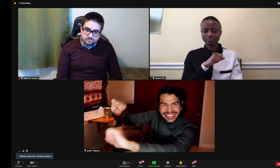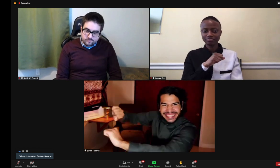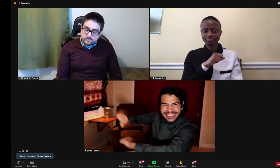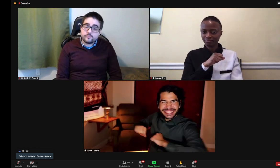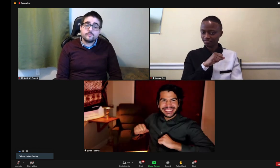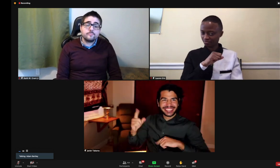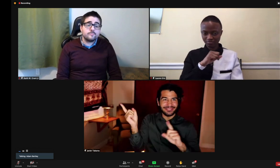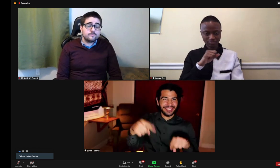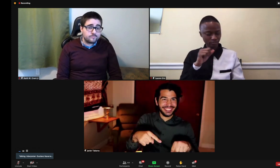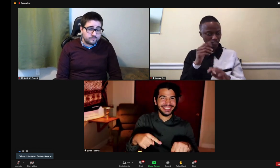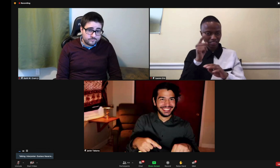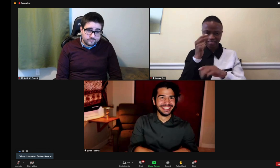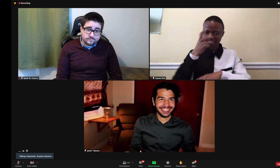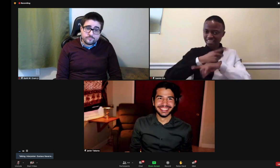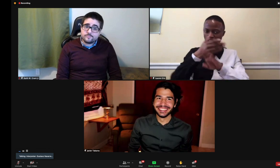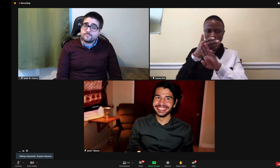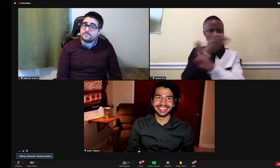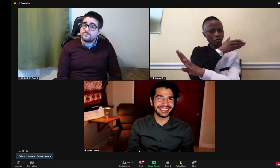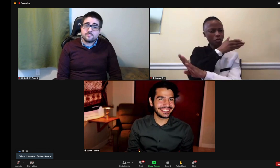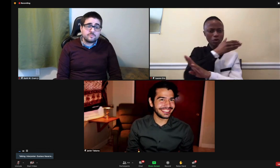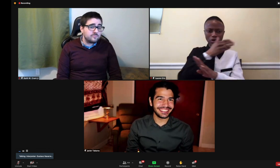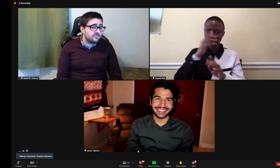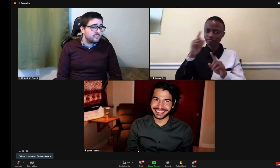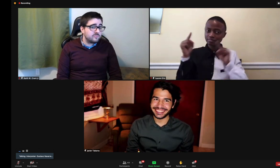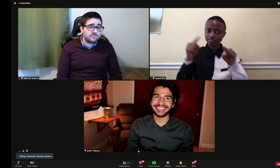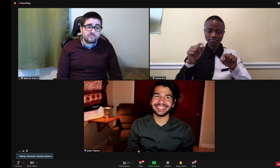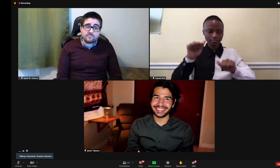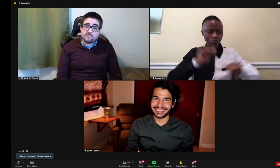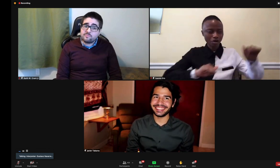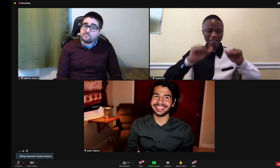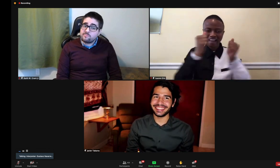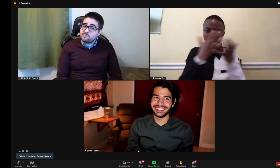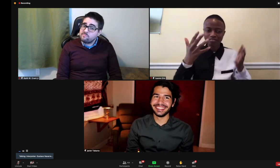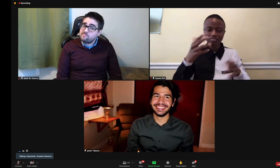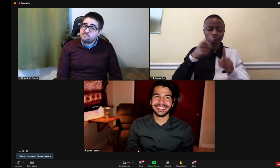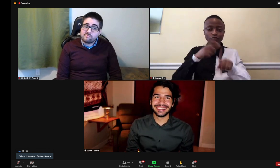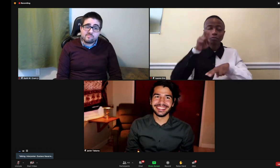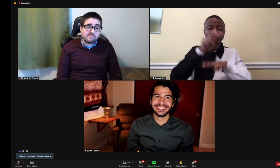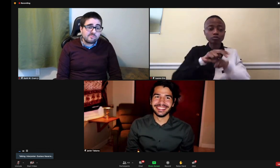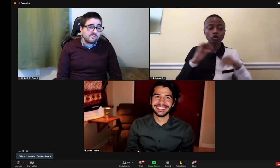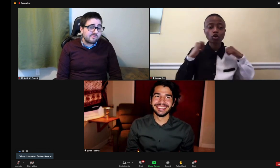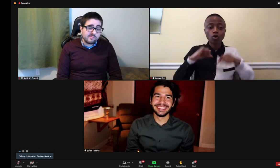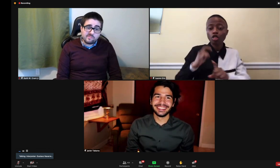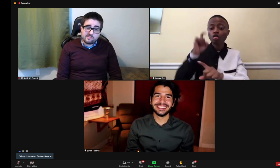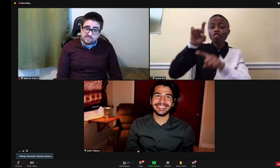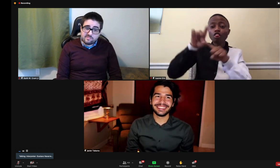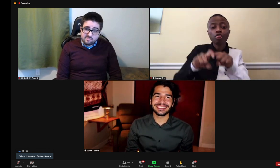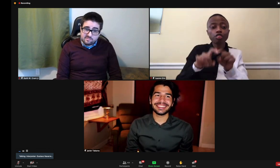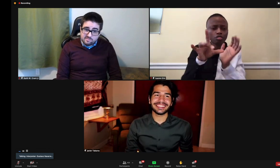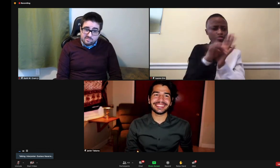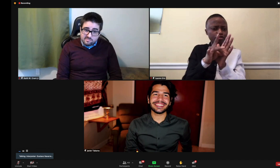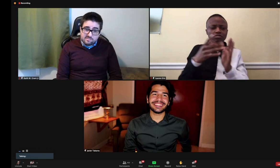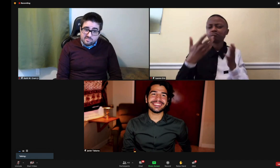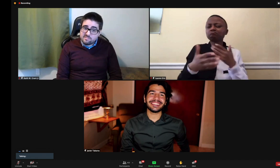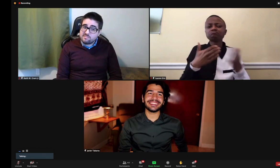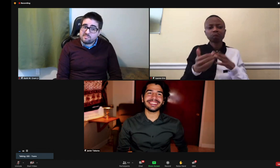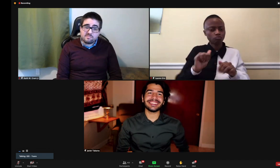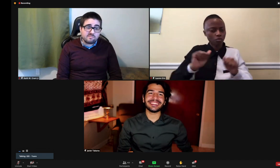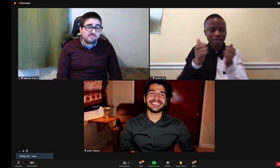Any time a talent or an actor would come, it would have to clean the entire suite? Yeah, we'd clean it down the day